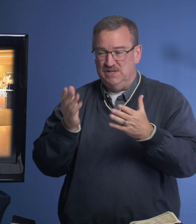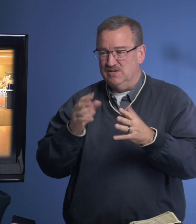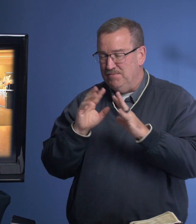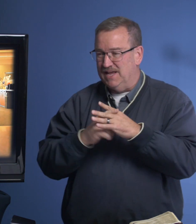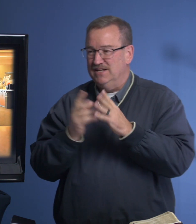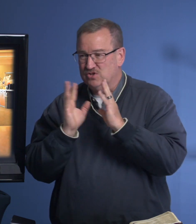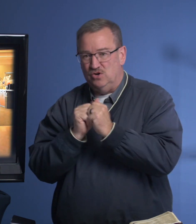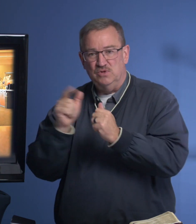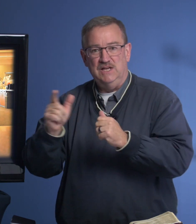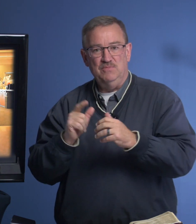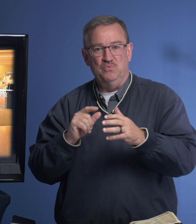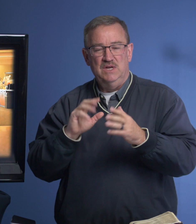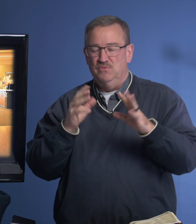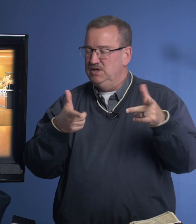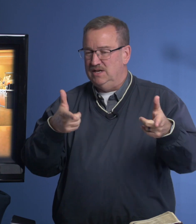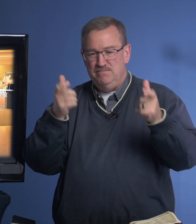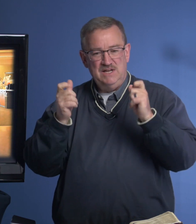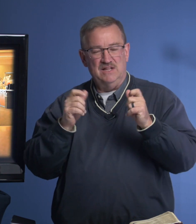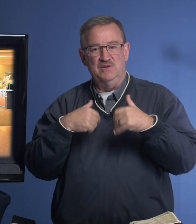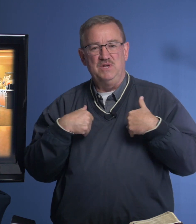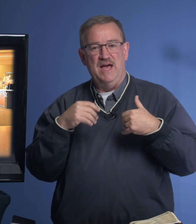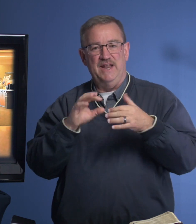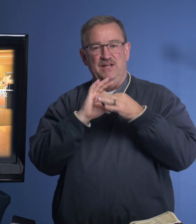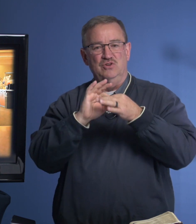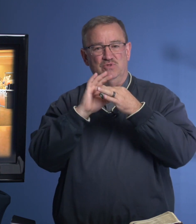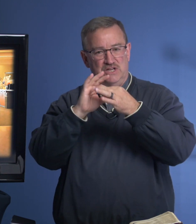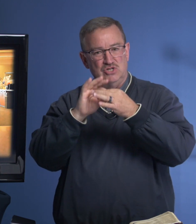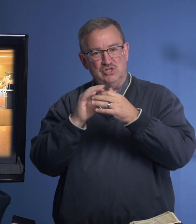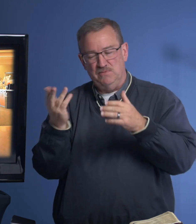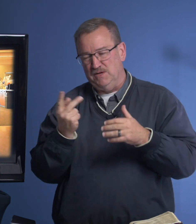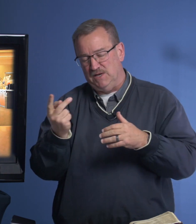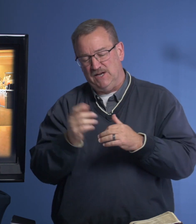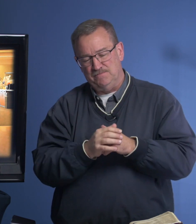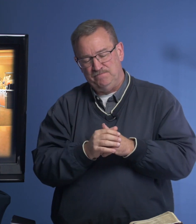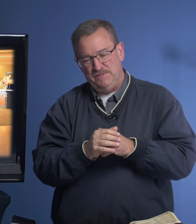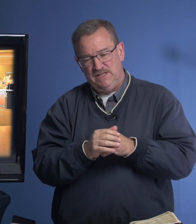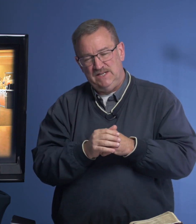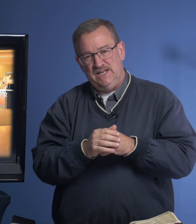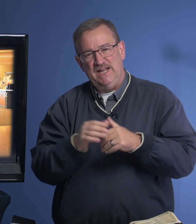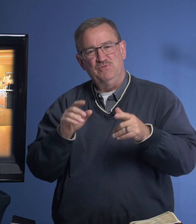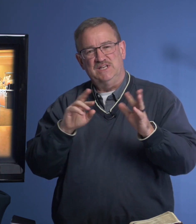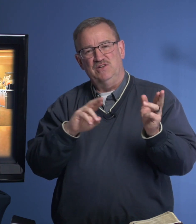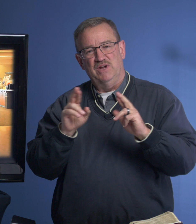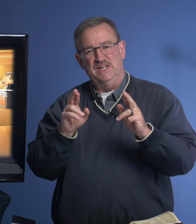things, and I began to talk with him. And immediately, we had a good relationship, him and I. And I was getting ready